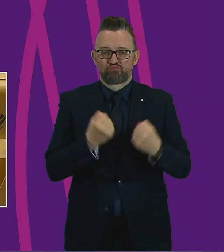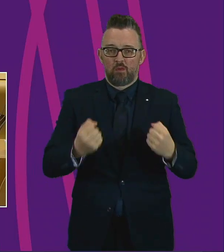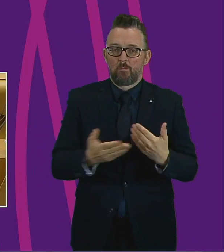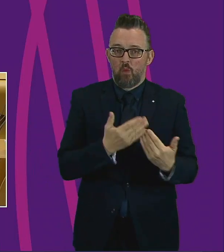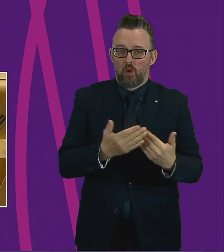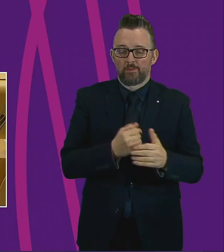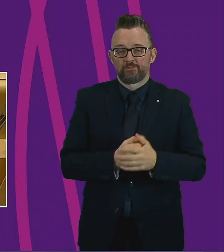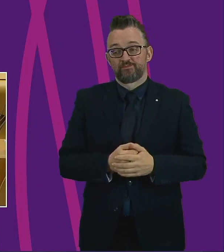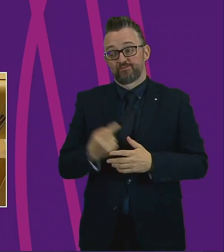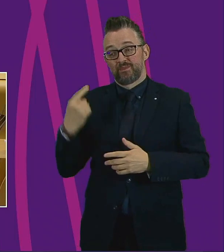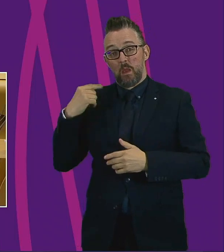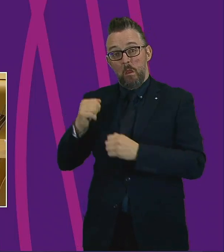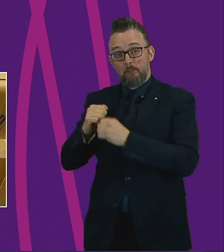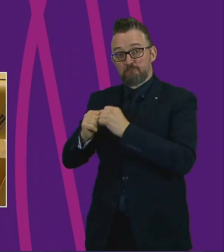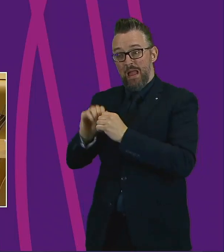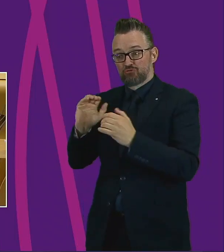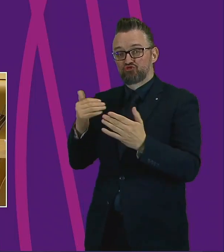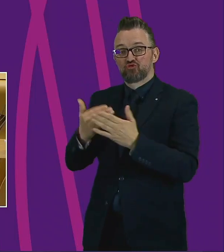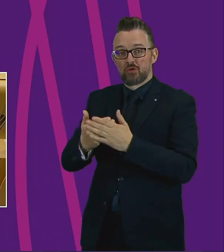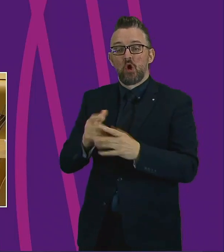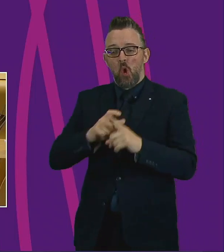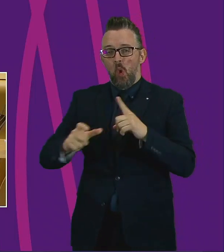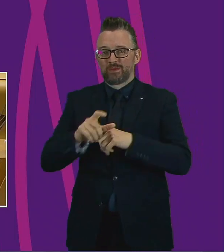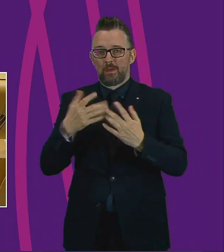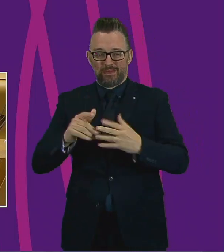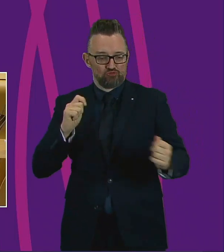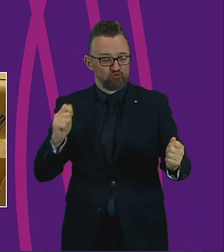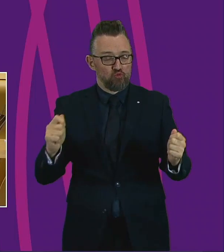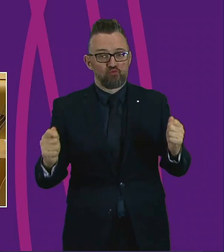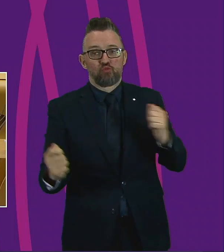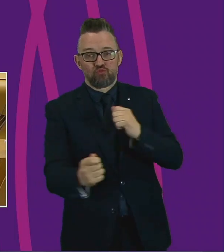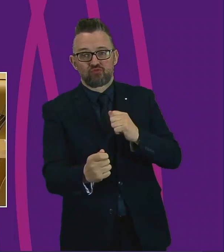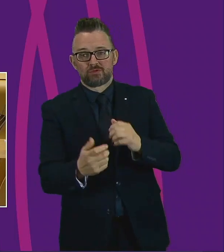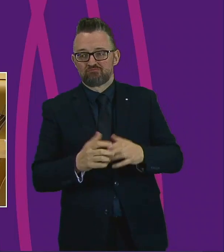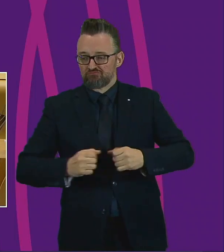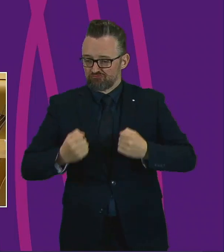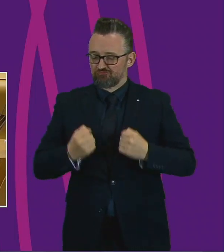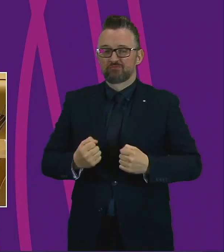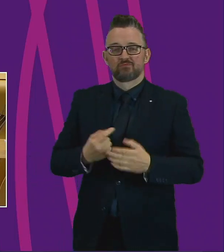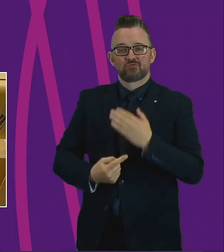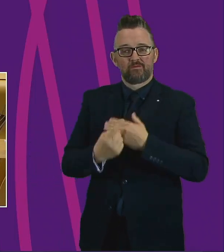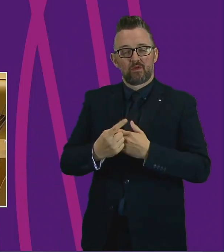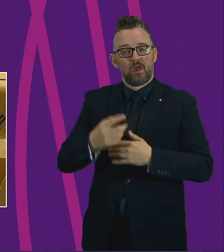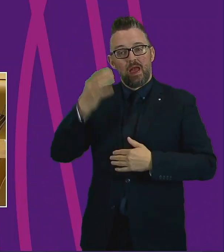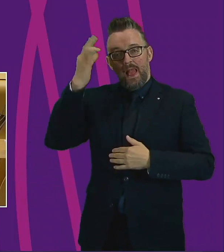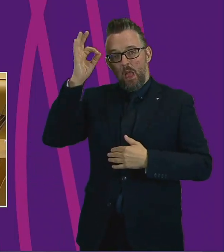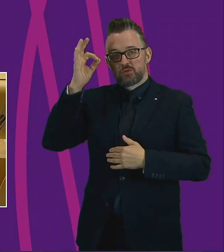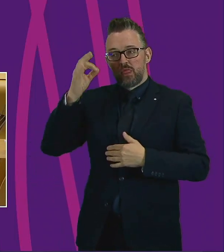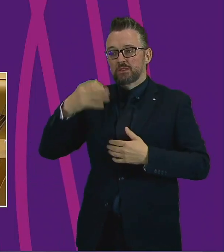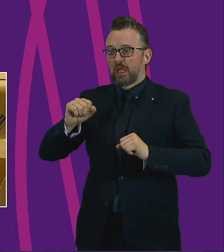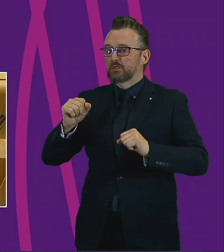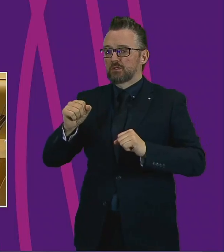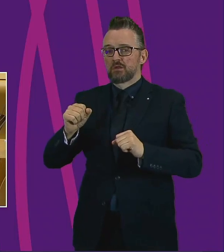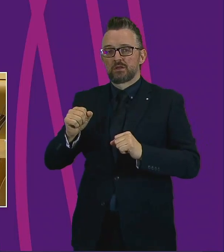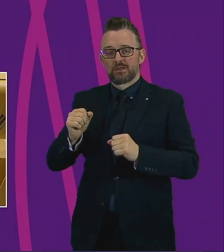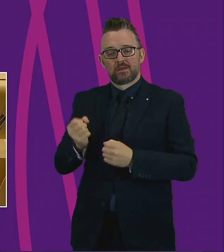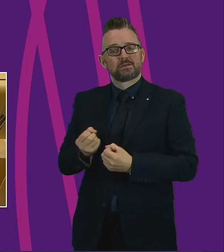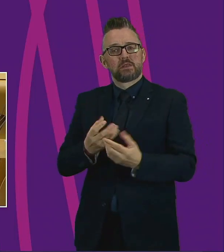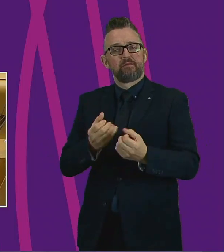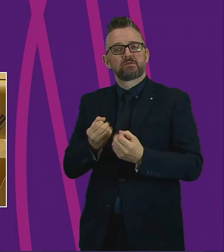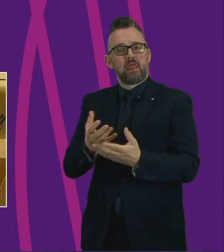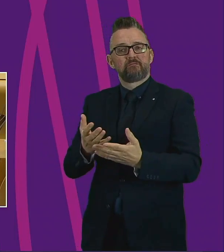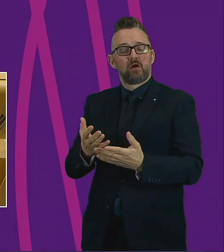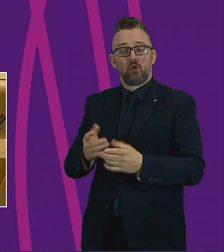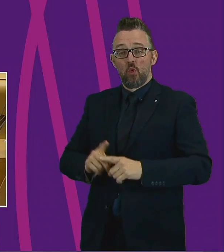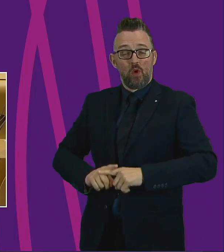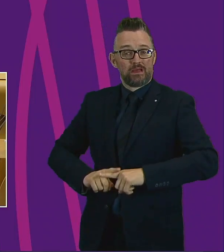Since March, we have seen communities adapt quickly and in solidarity. We have seen councils transitioning to deliver their services in ways no one